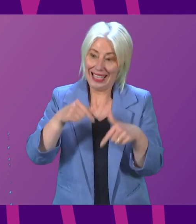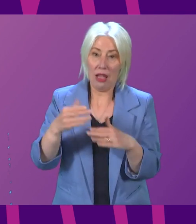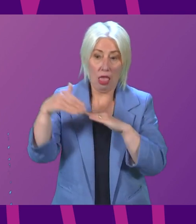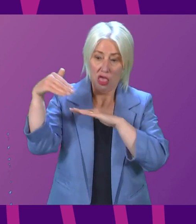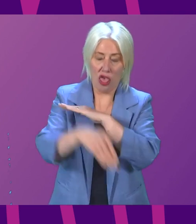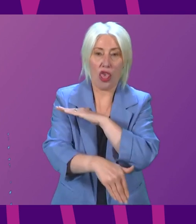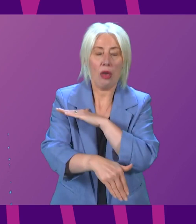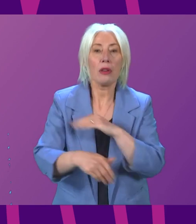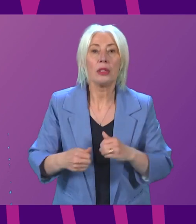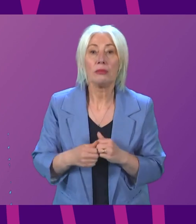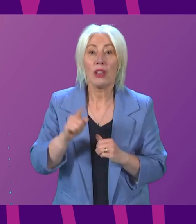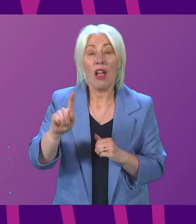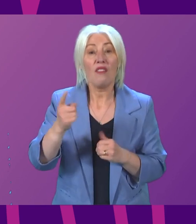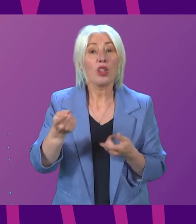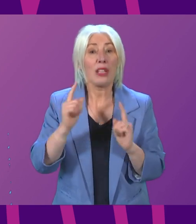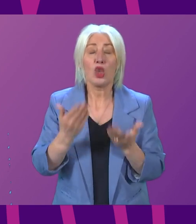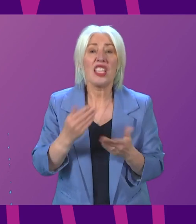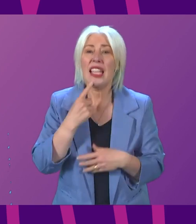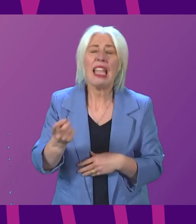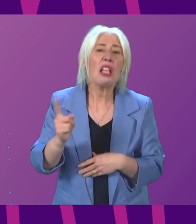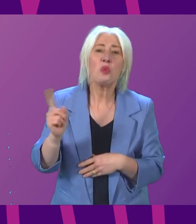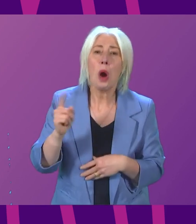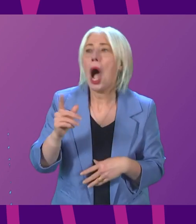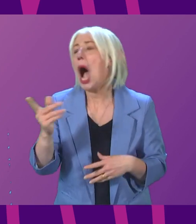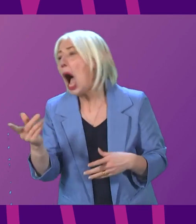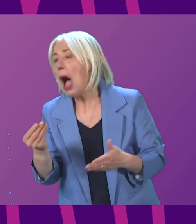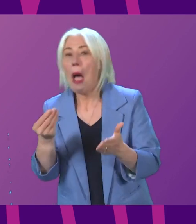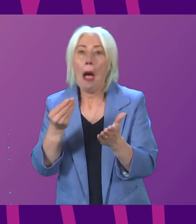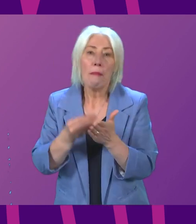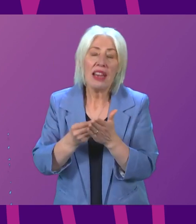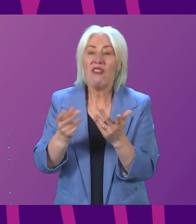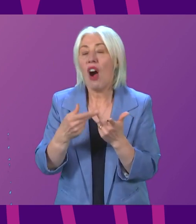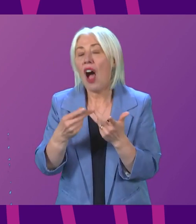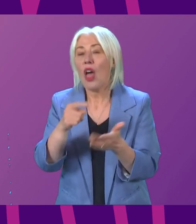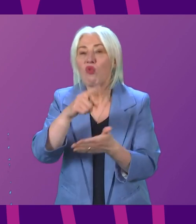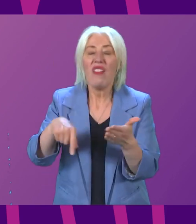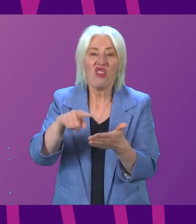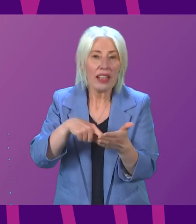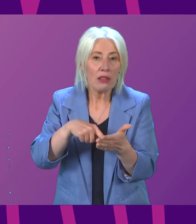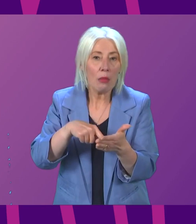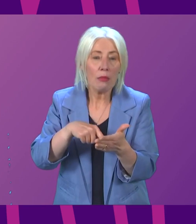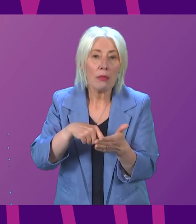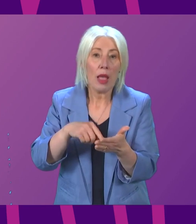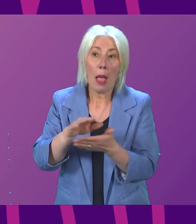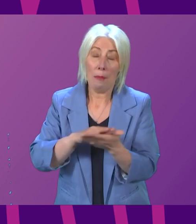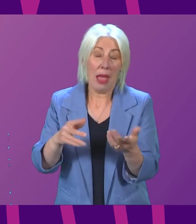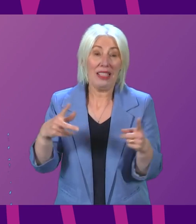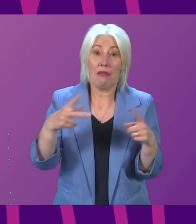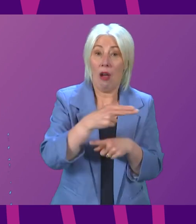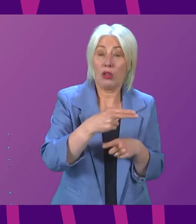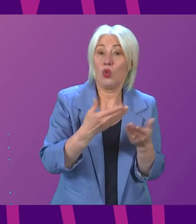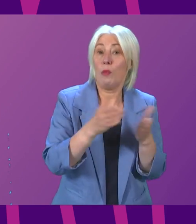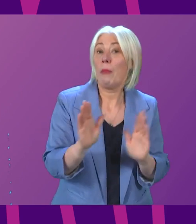ground. And all we've heard from the First Minister today is they've got cash for another referendum, bit cuts for Scotland's public services.